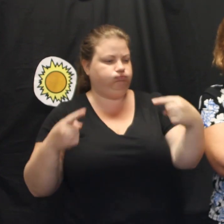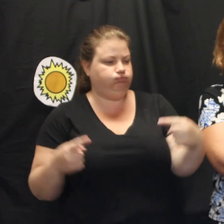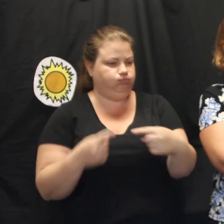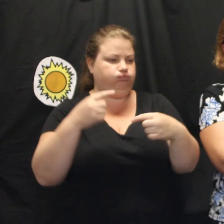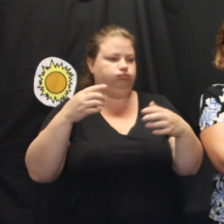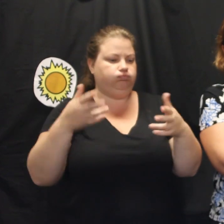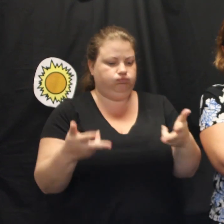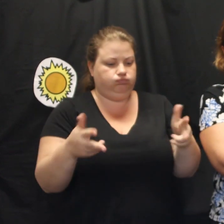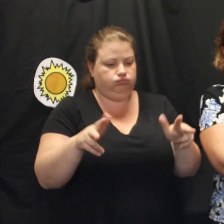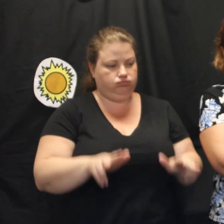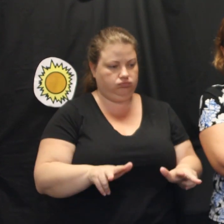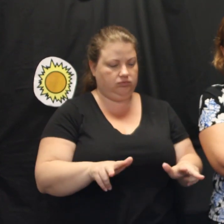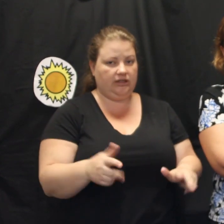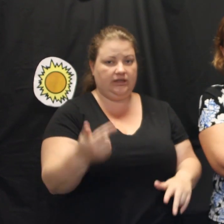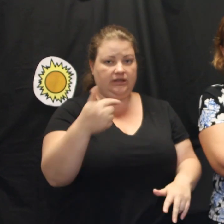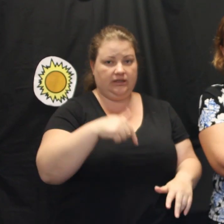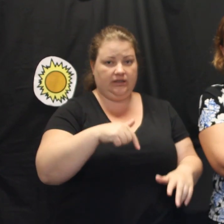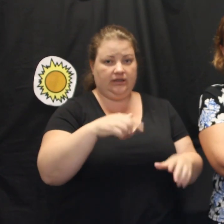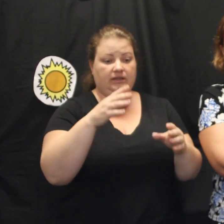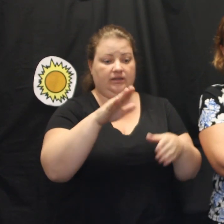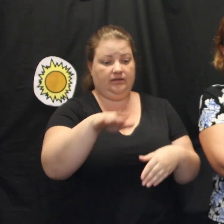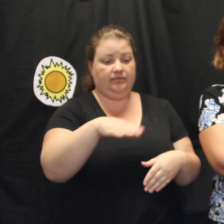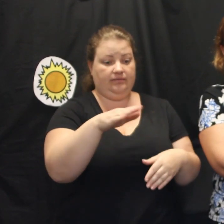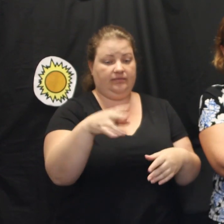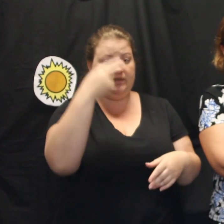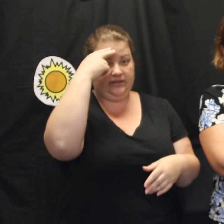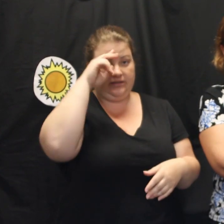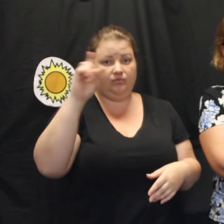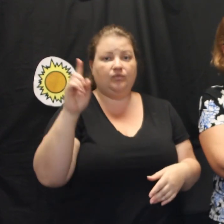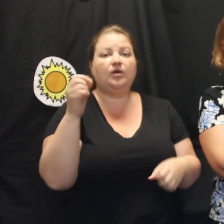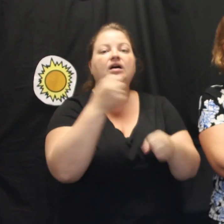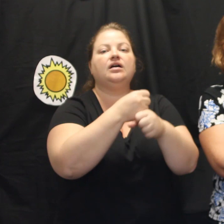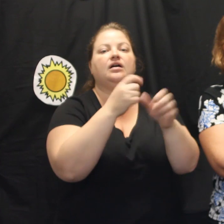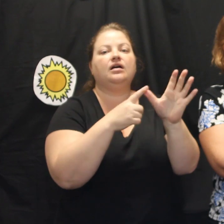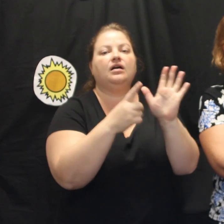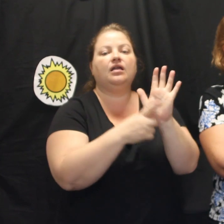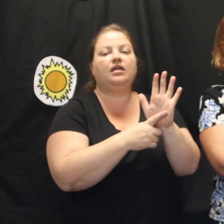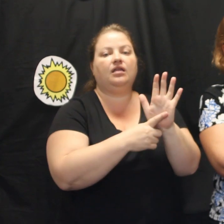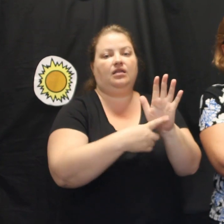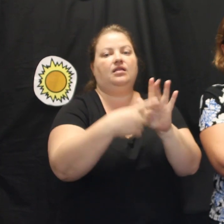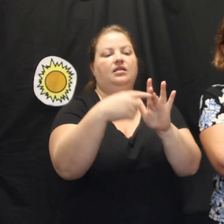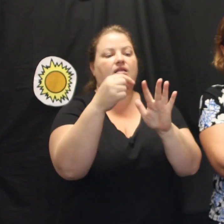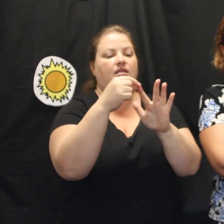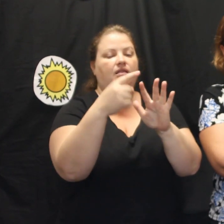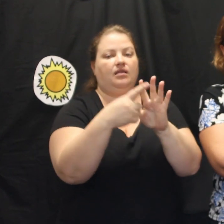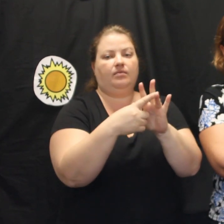Some were from Australia. Some were from New Zealand. They were called